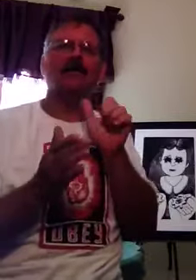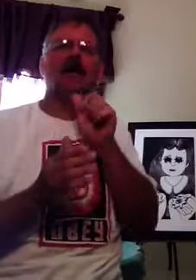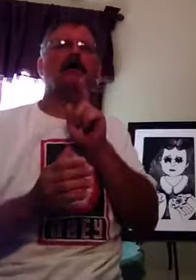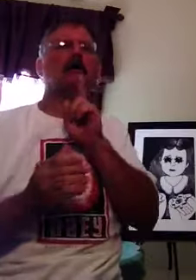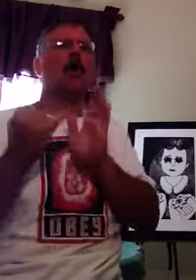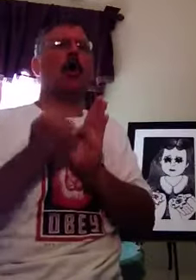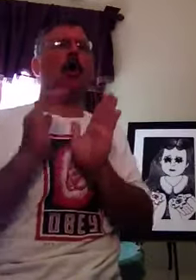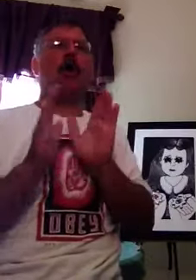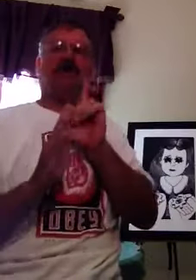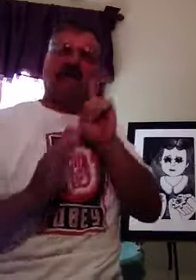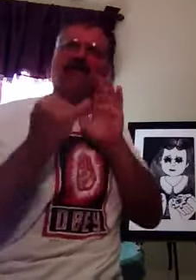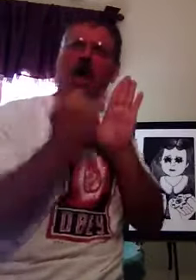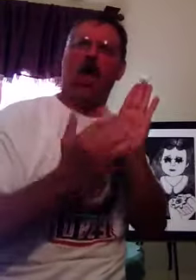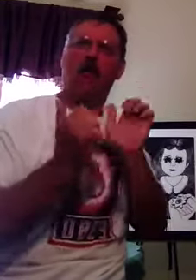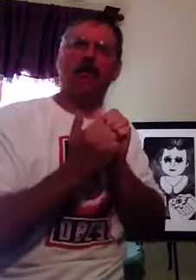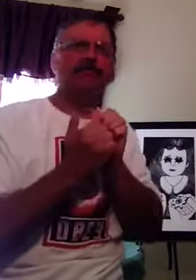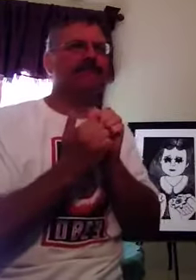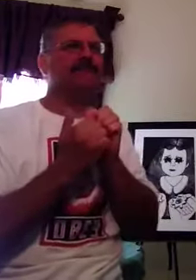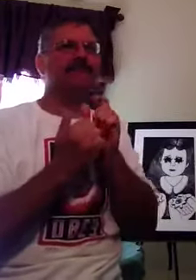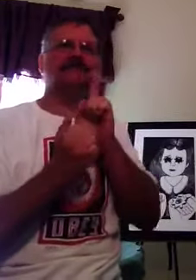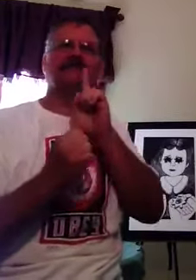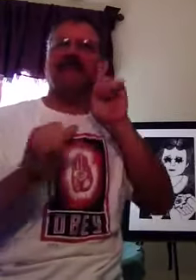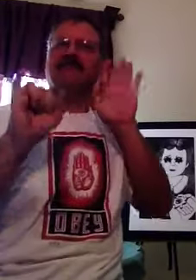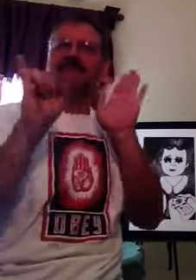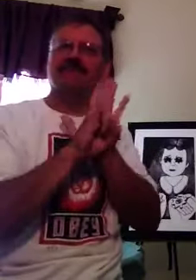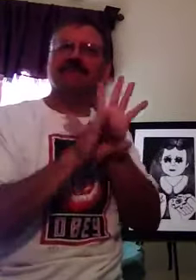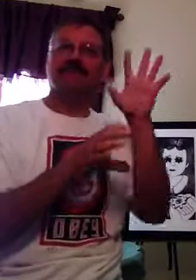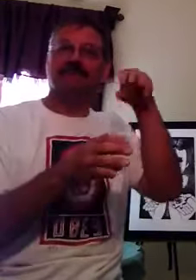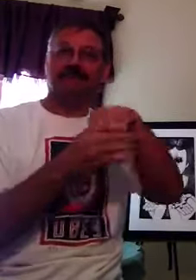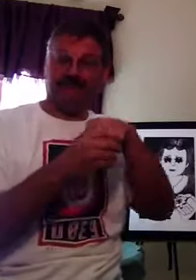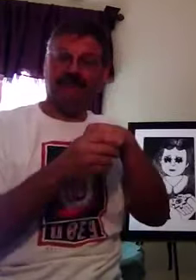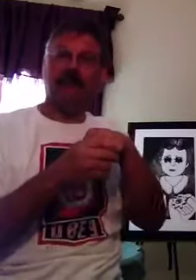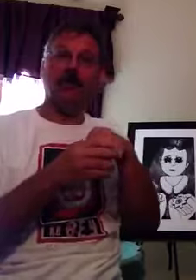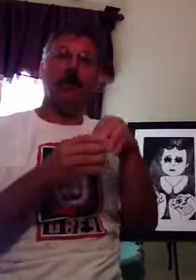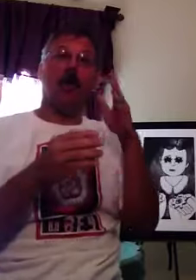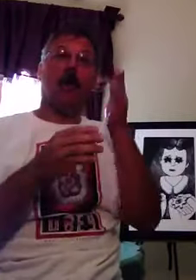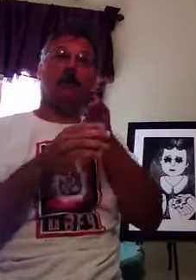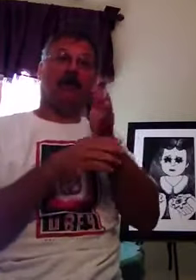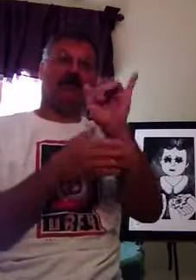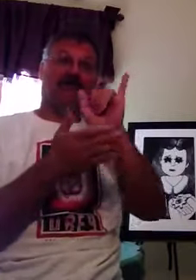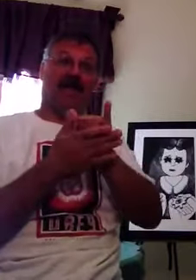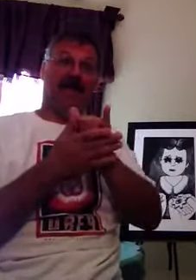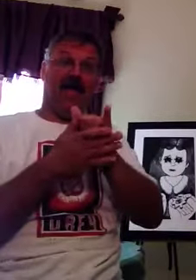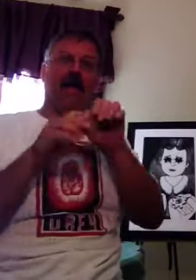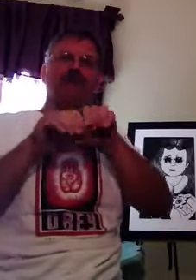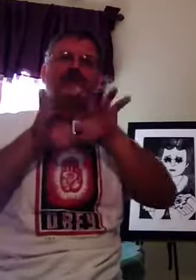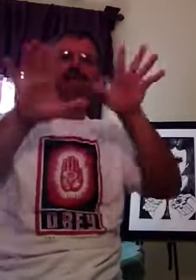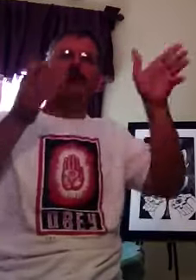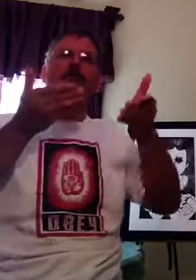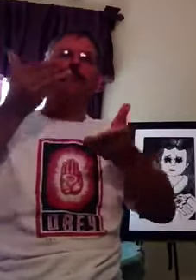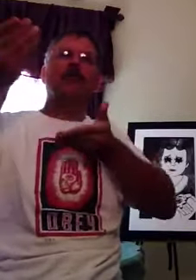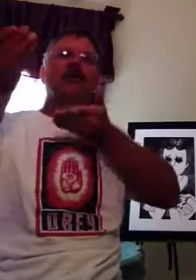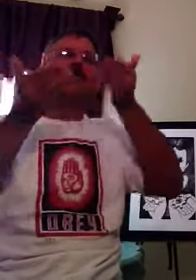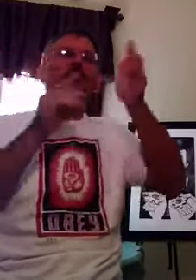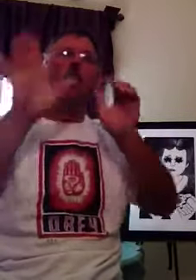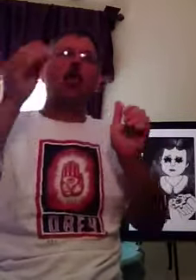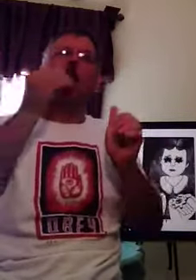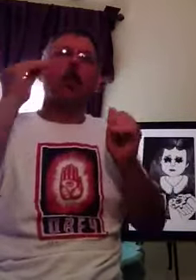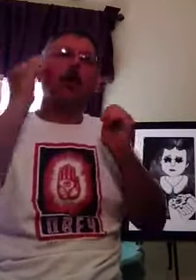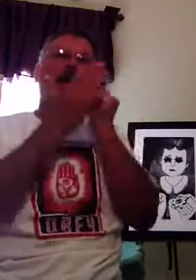and to do something, up. I feel like